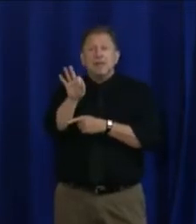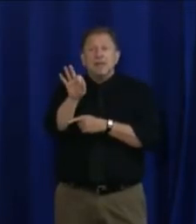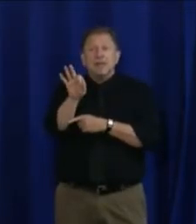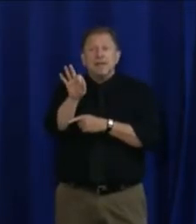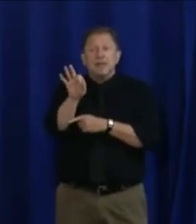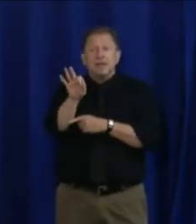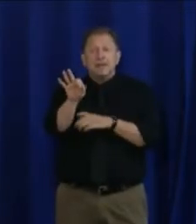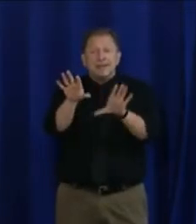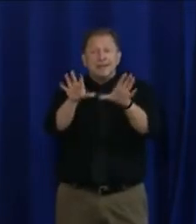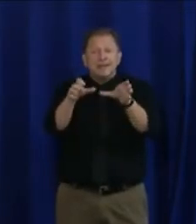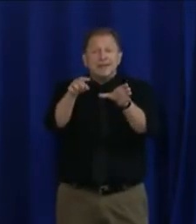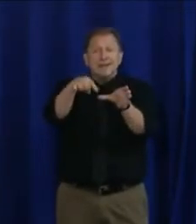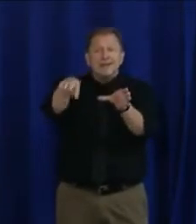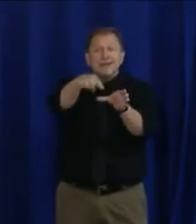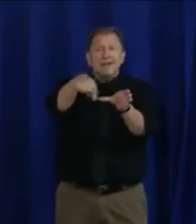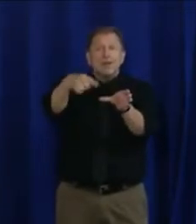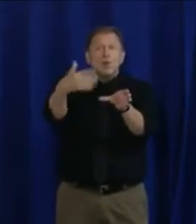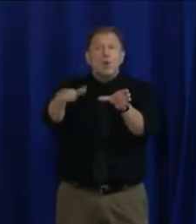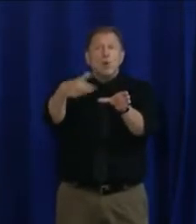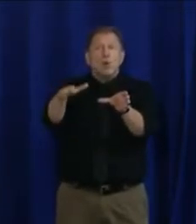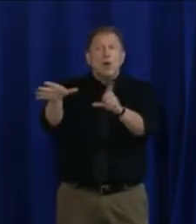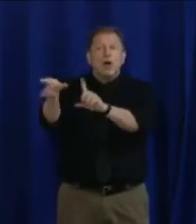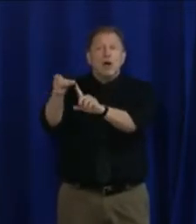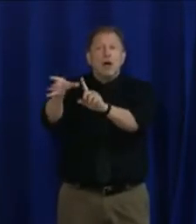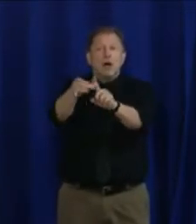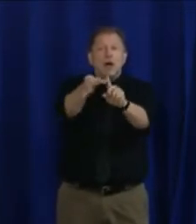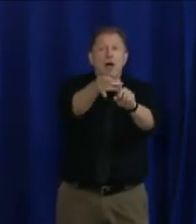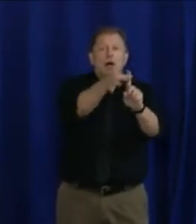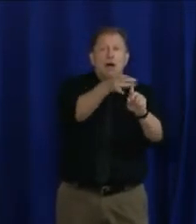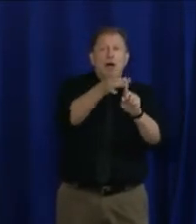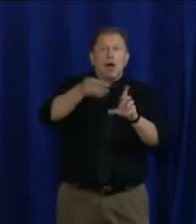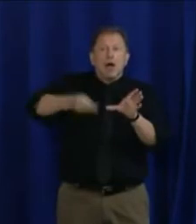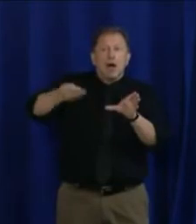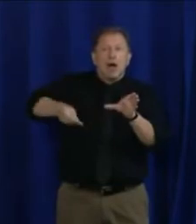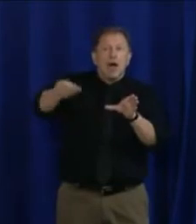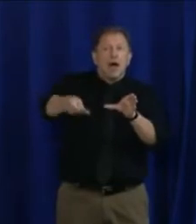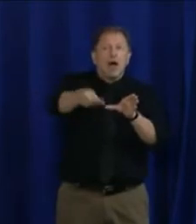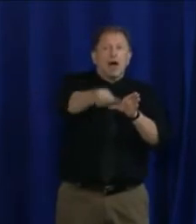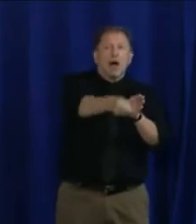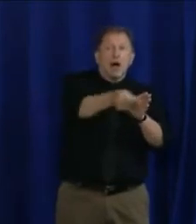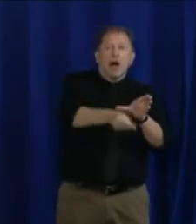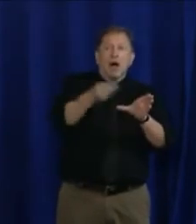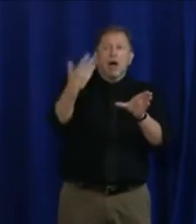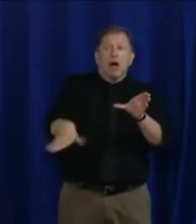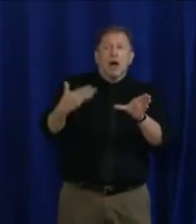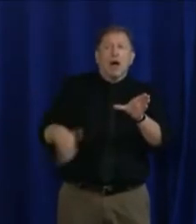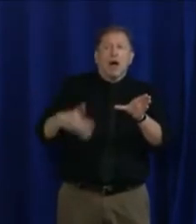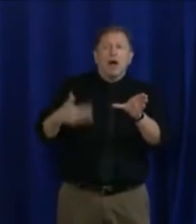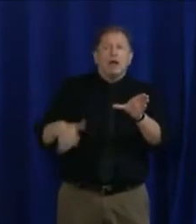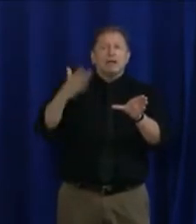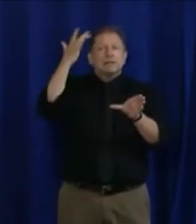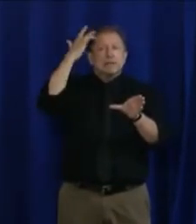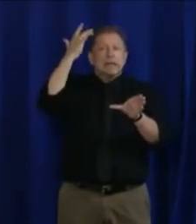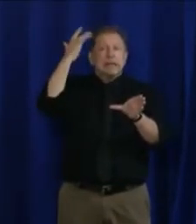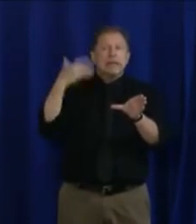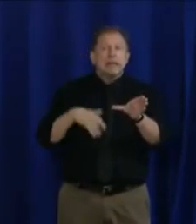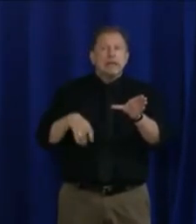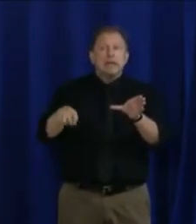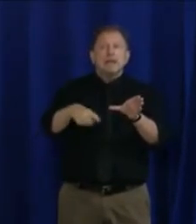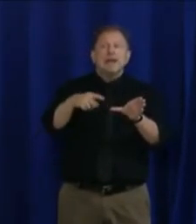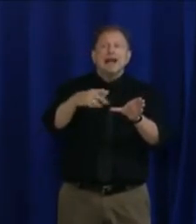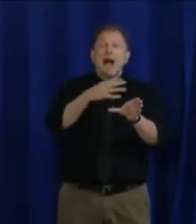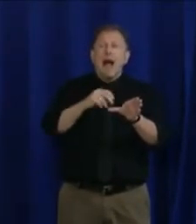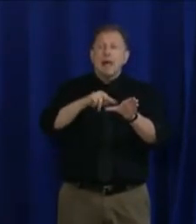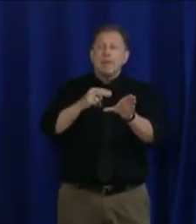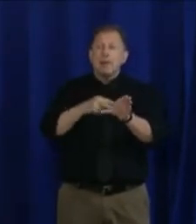you are catching COVID-19. You are getting sick. And you're not only putting yourself